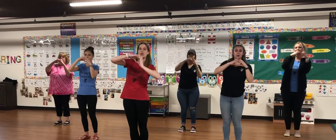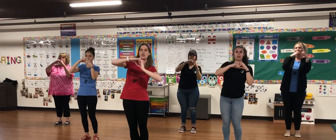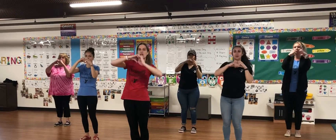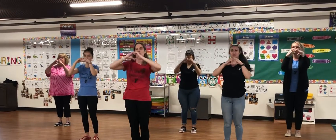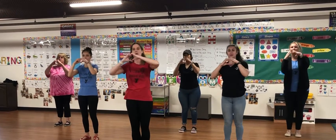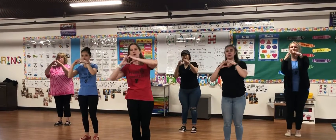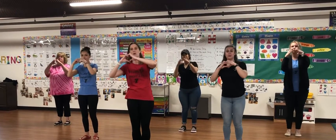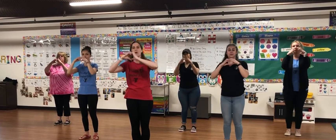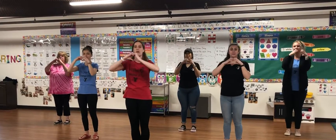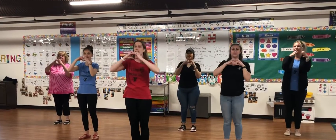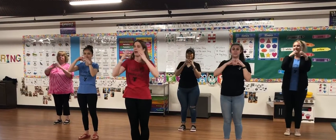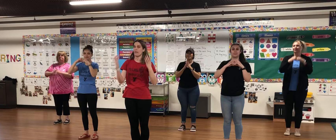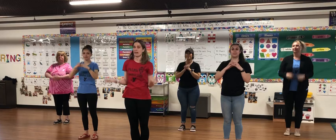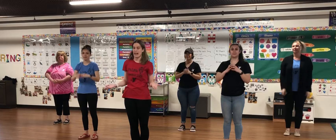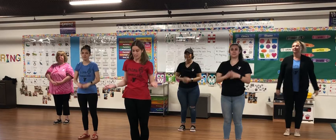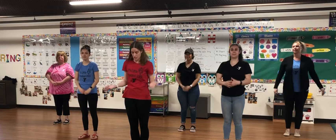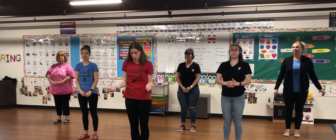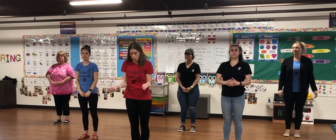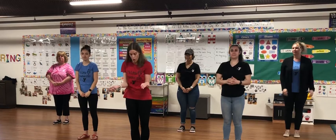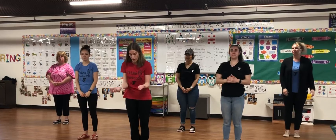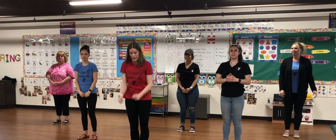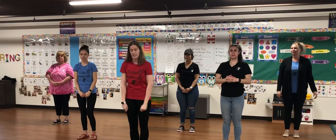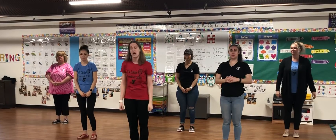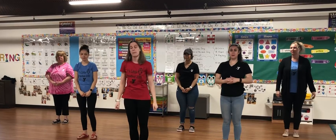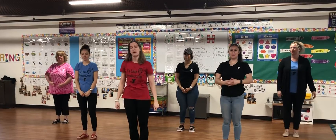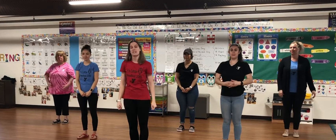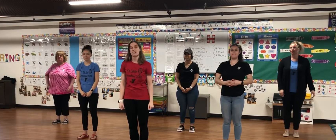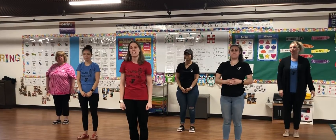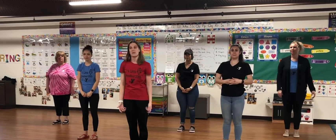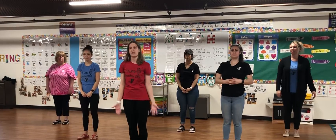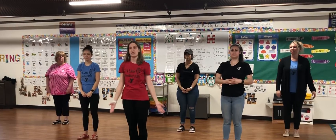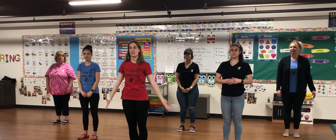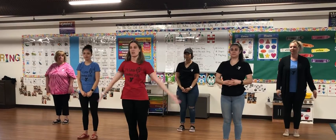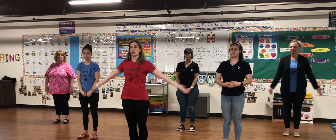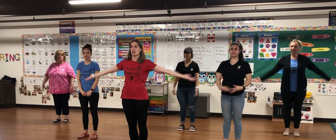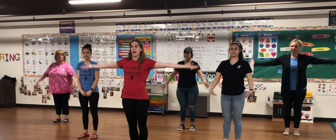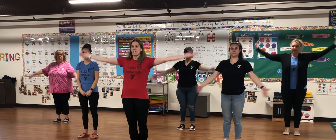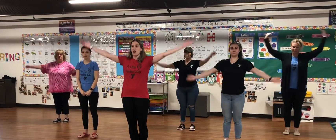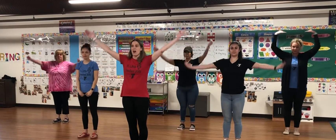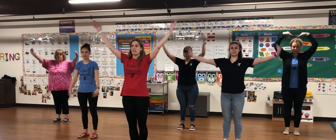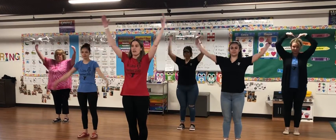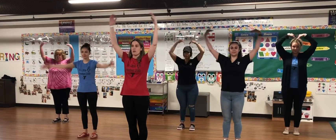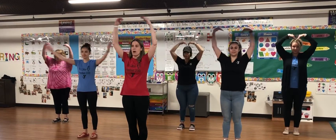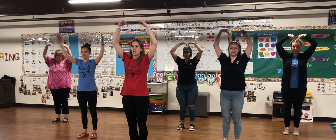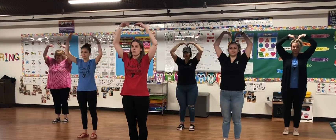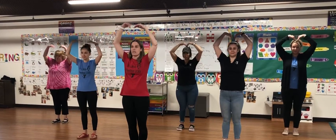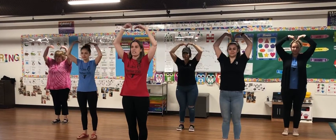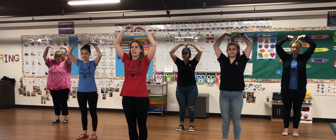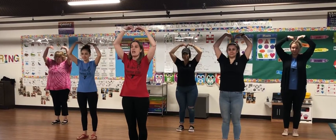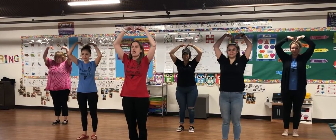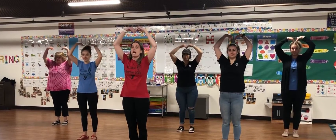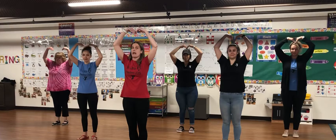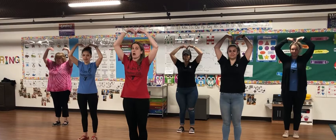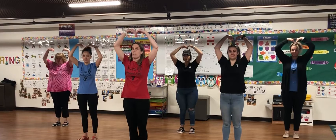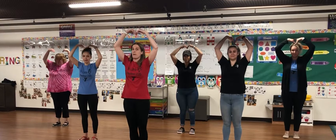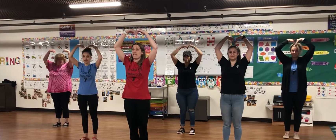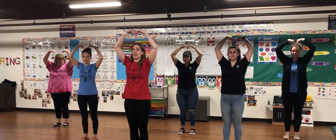you. And then last of all is our big-sized Valentine. So giant hearts everybody and we sing in a bigger